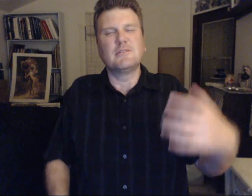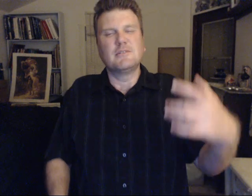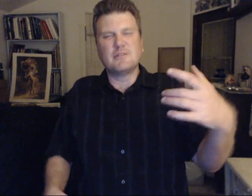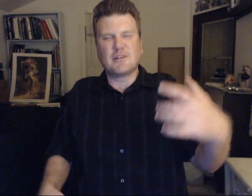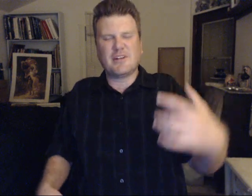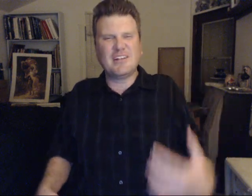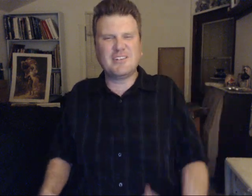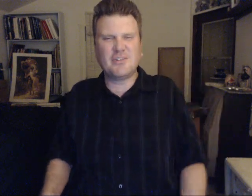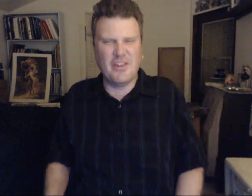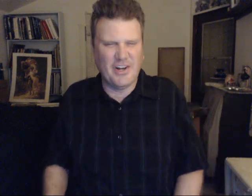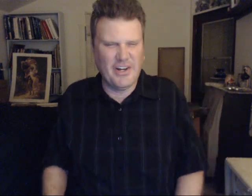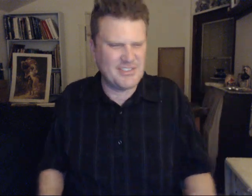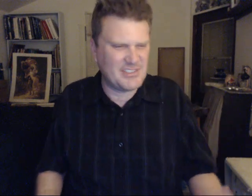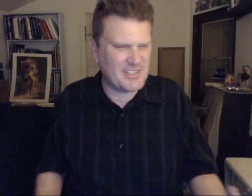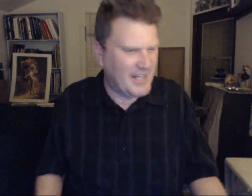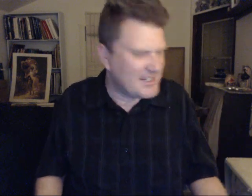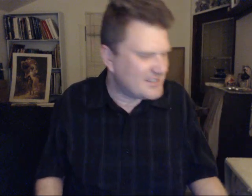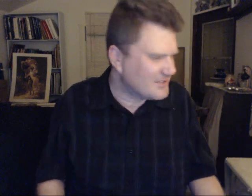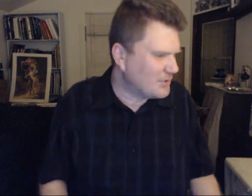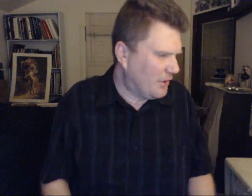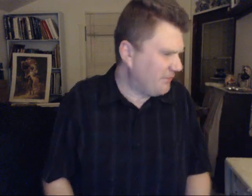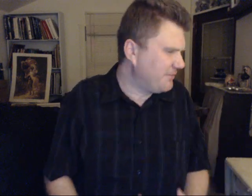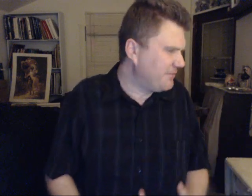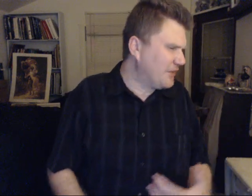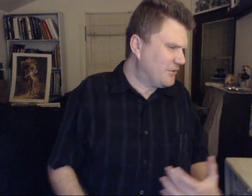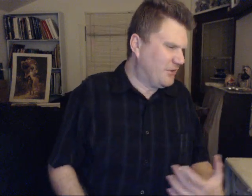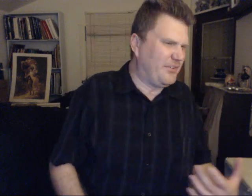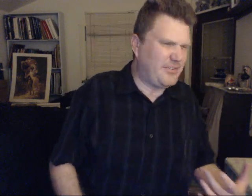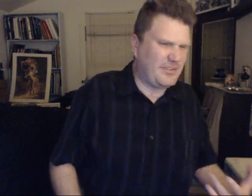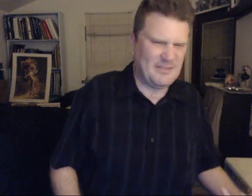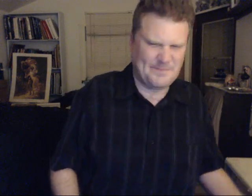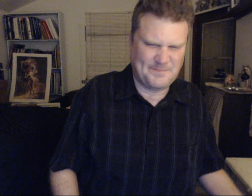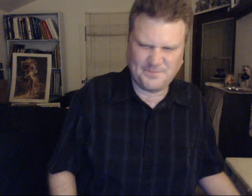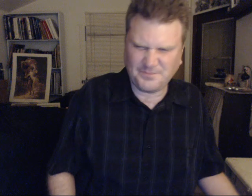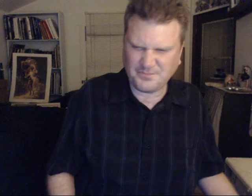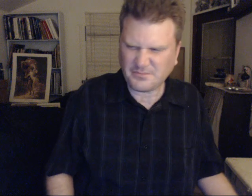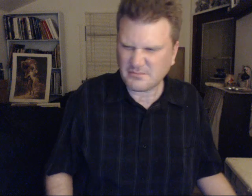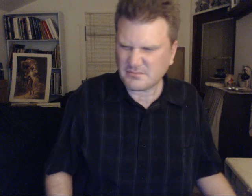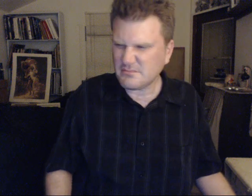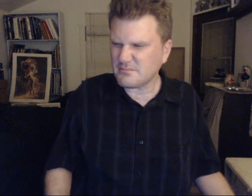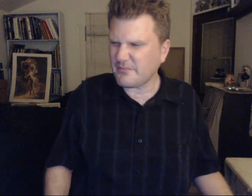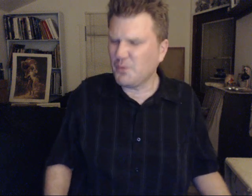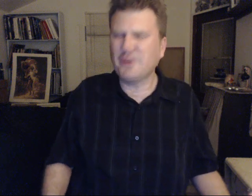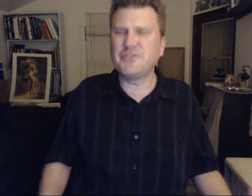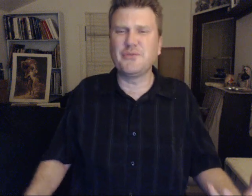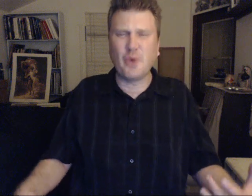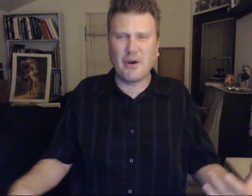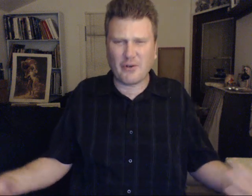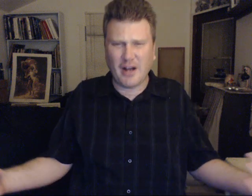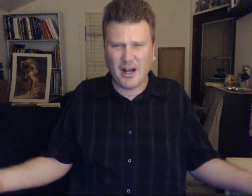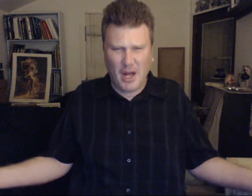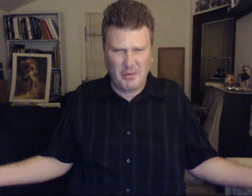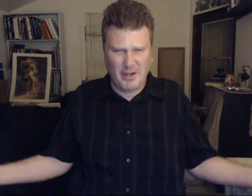Connecting with us is connecting to your founders. Ones you have forgotten about.